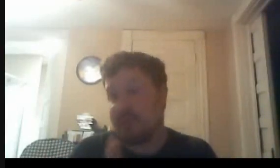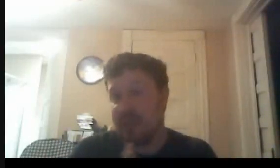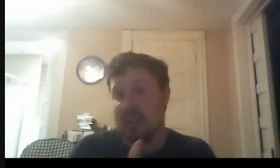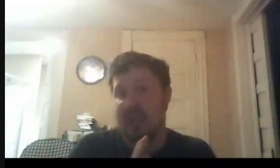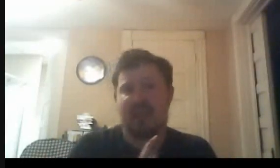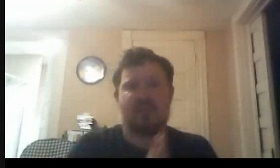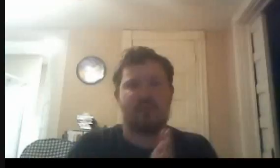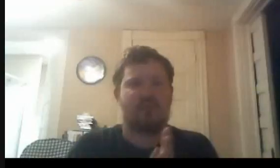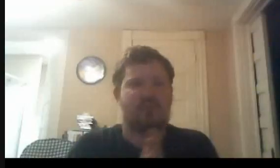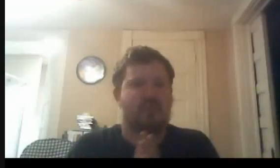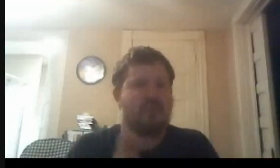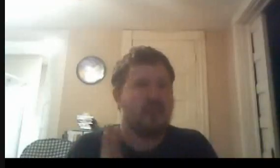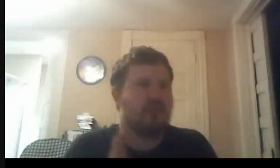had some more Goosebumps fever.